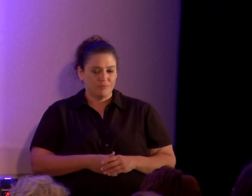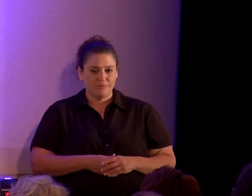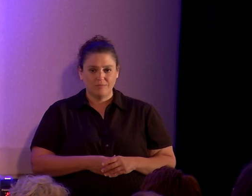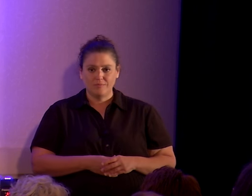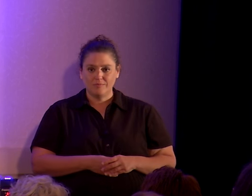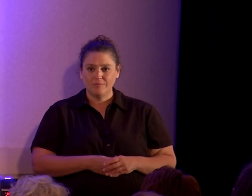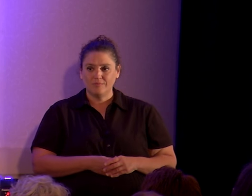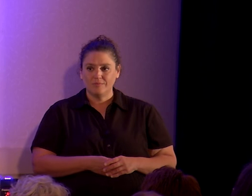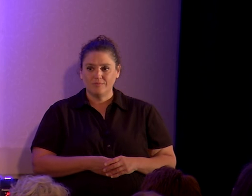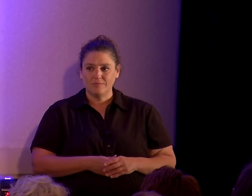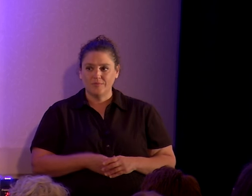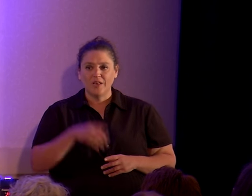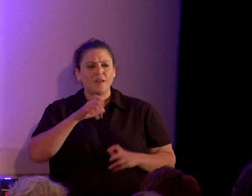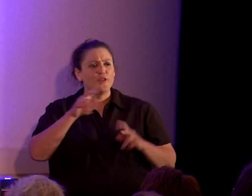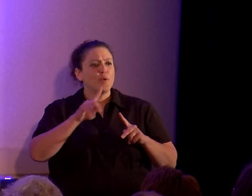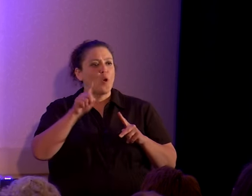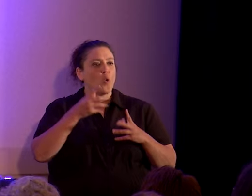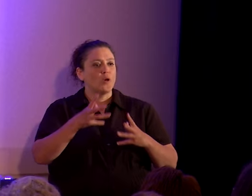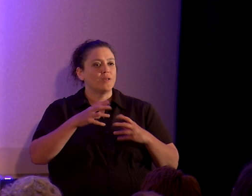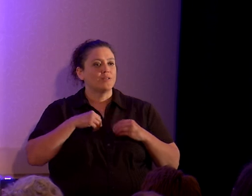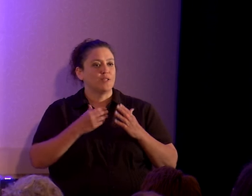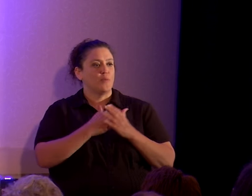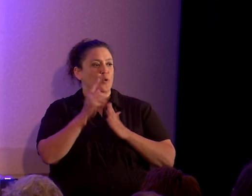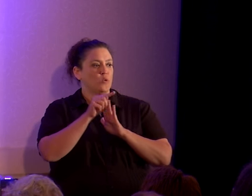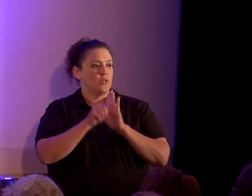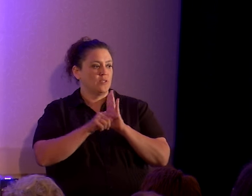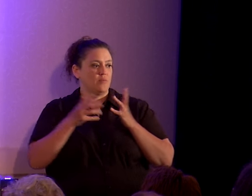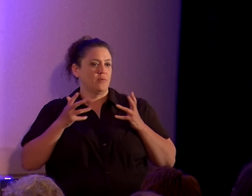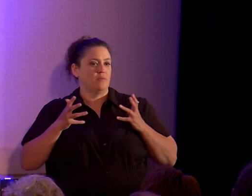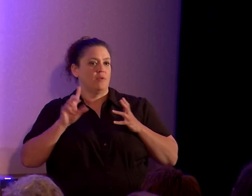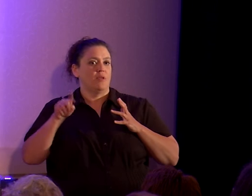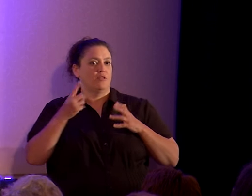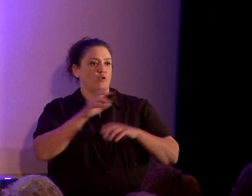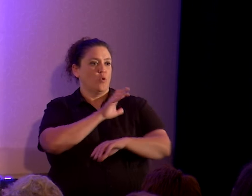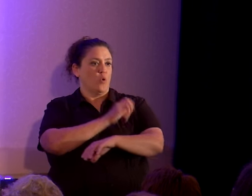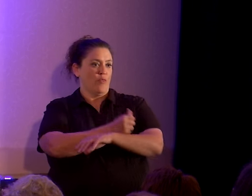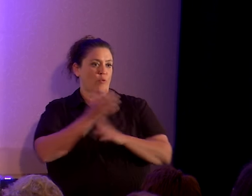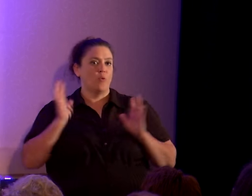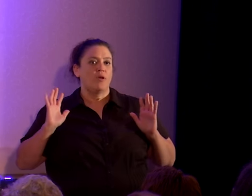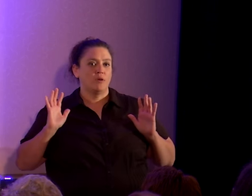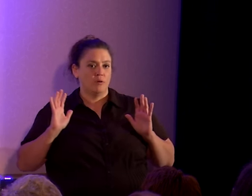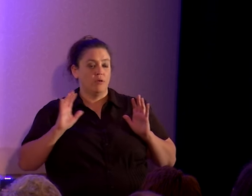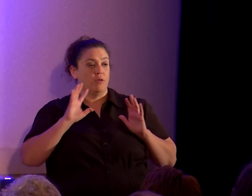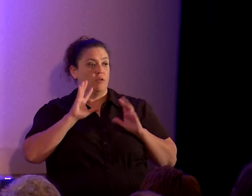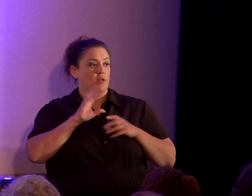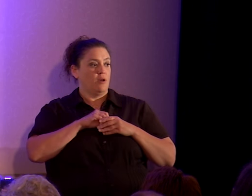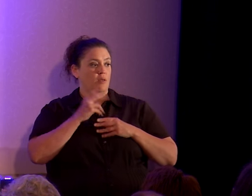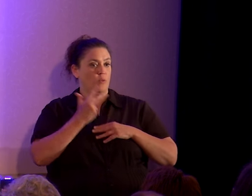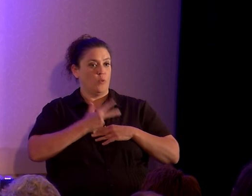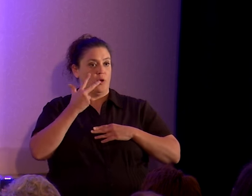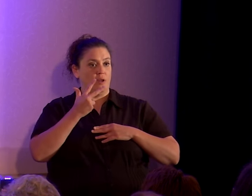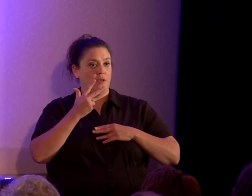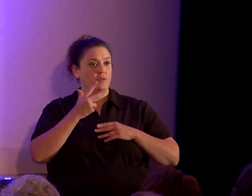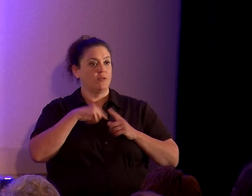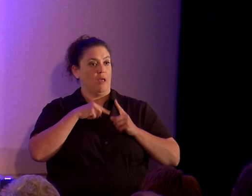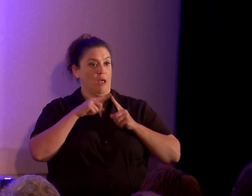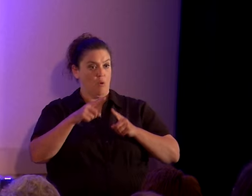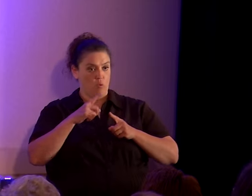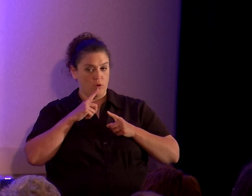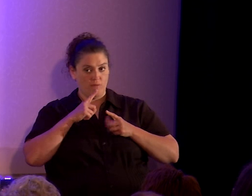These are people that only accept the New Testament. That's their only authority. And in course of three days, I went down and I debated.